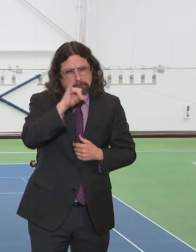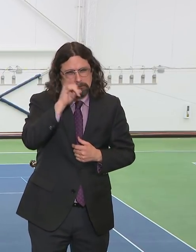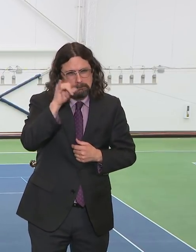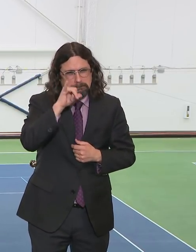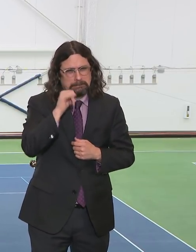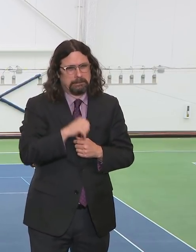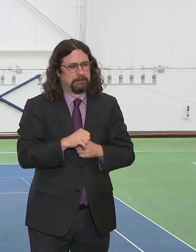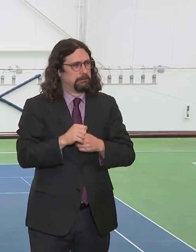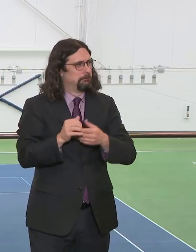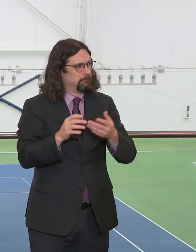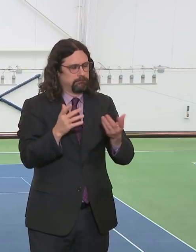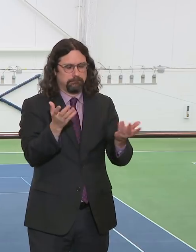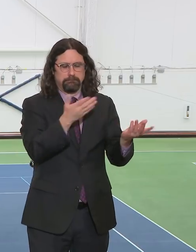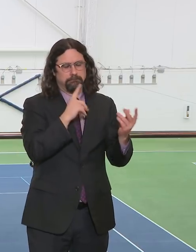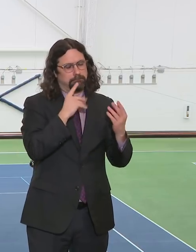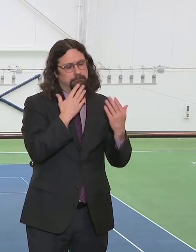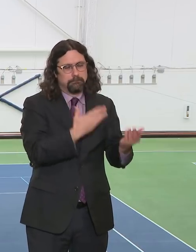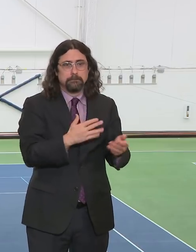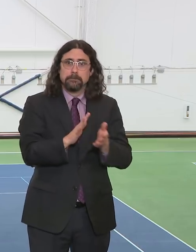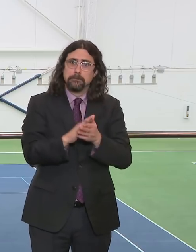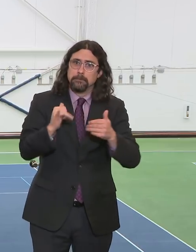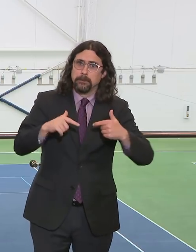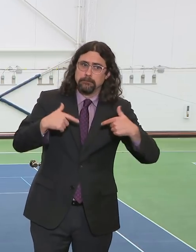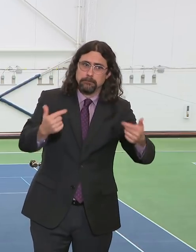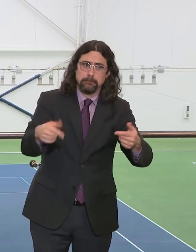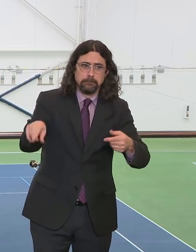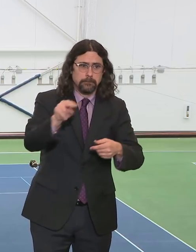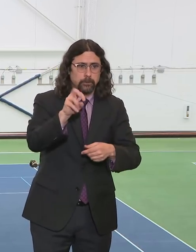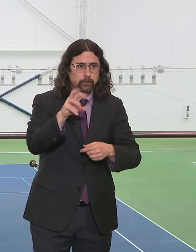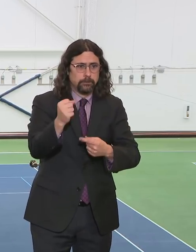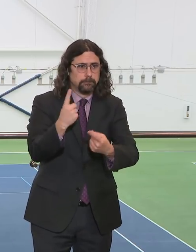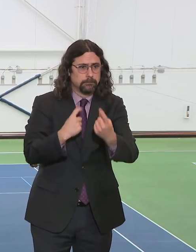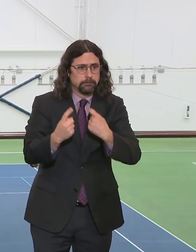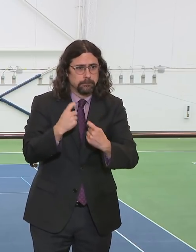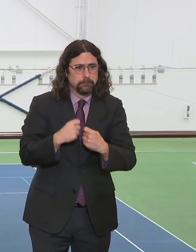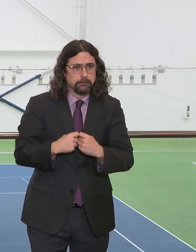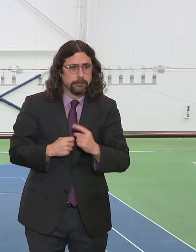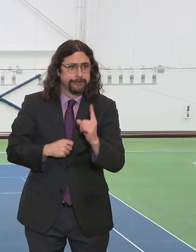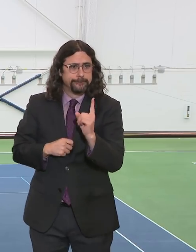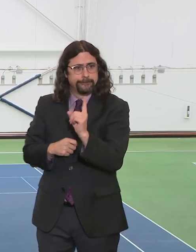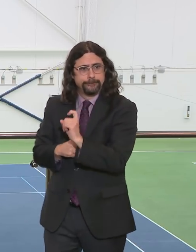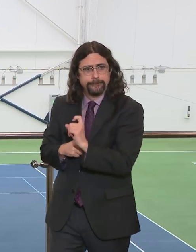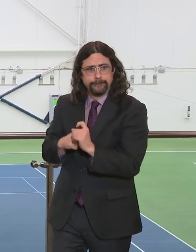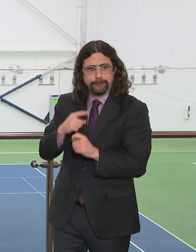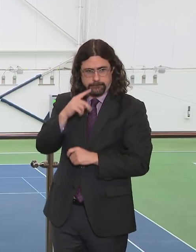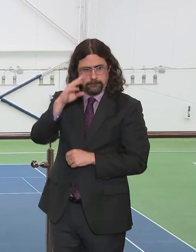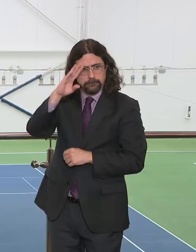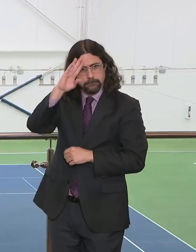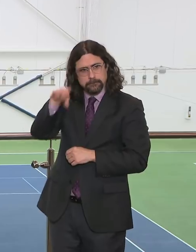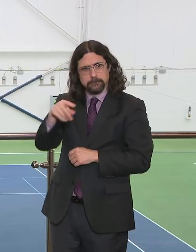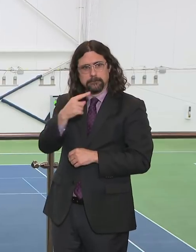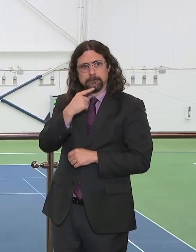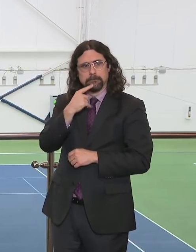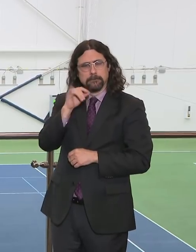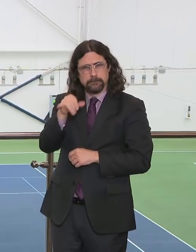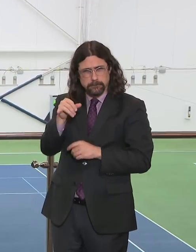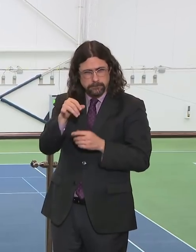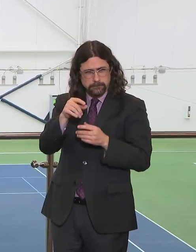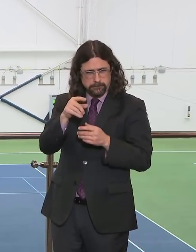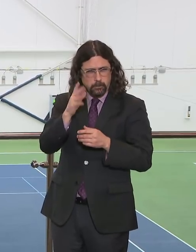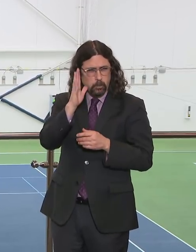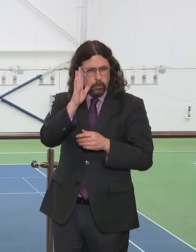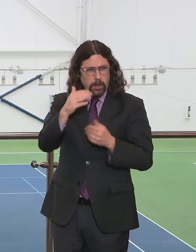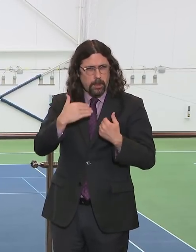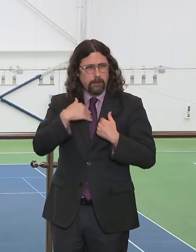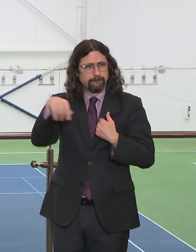know you said that this location will eventually in about a week start taking non-ICU coronavirus patients from Elmhurst. But is there a master plan